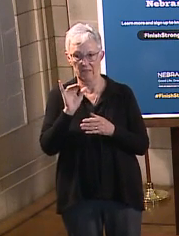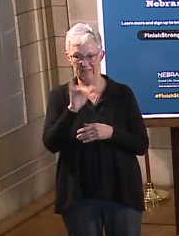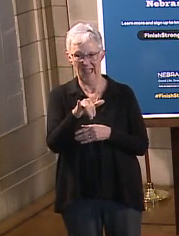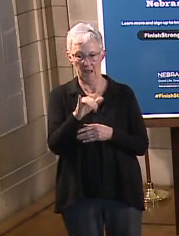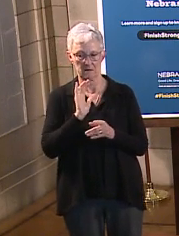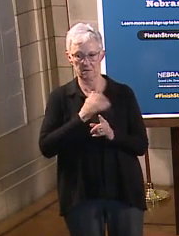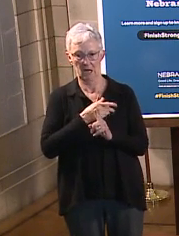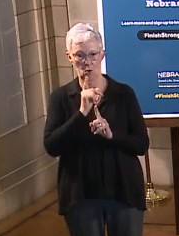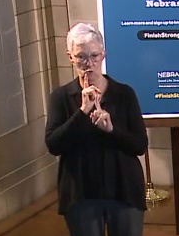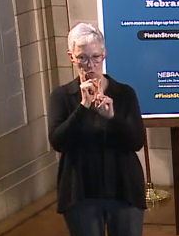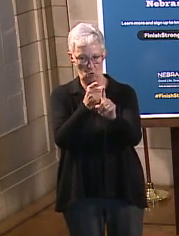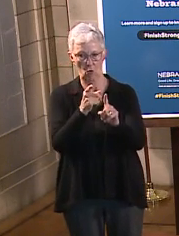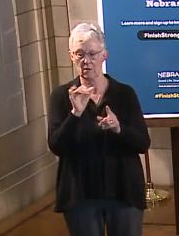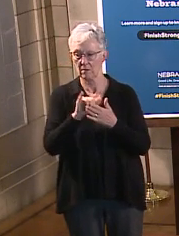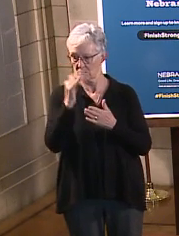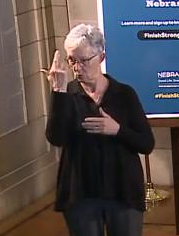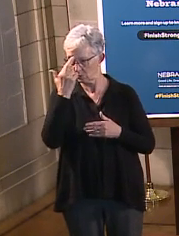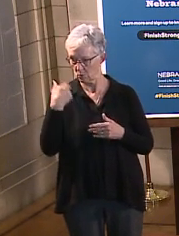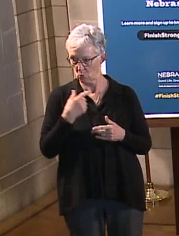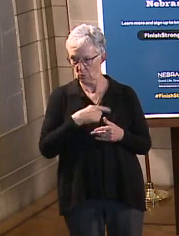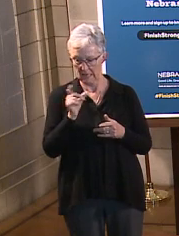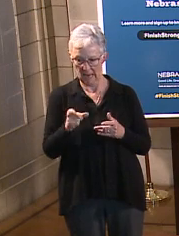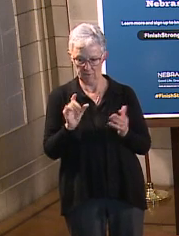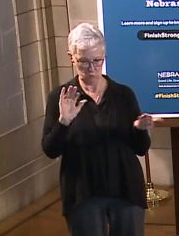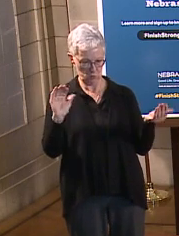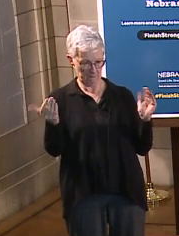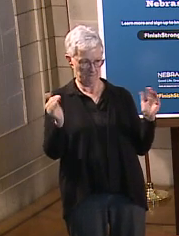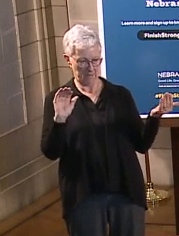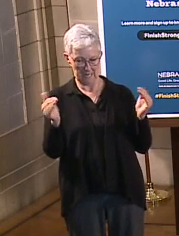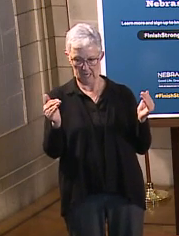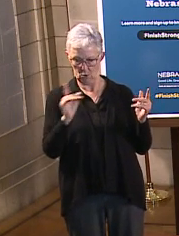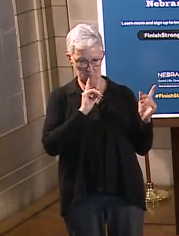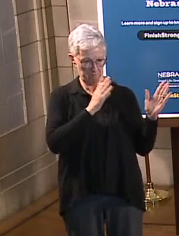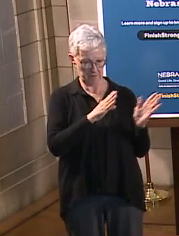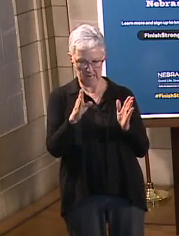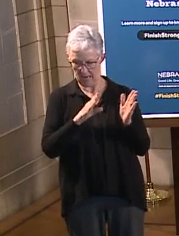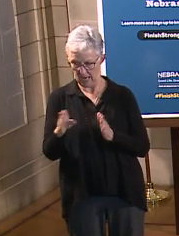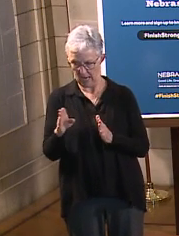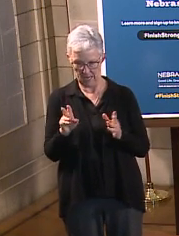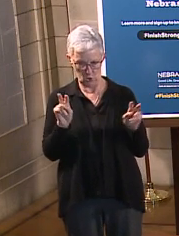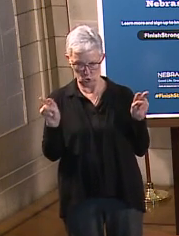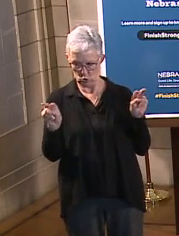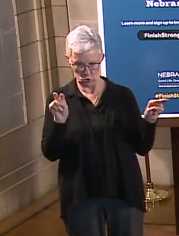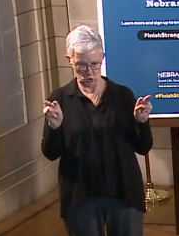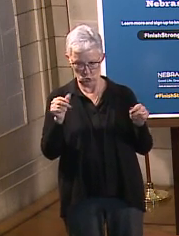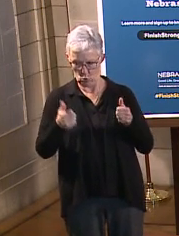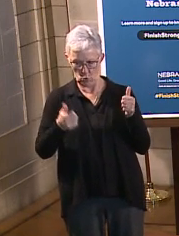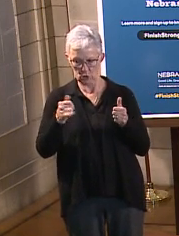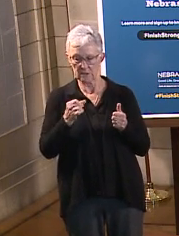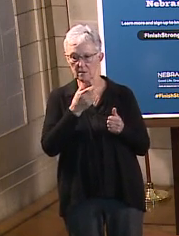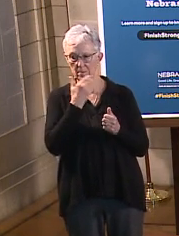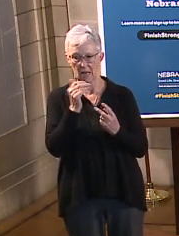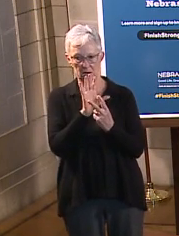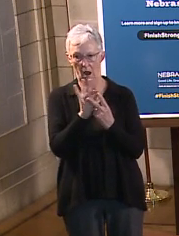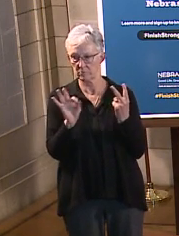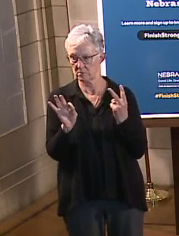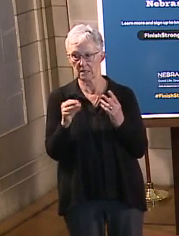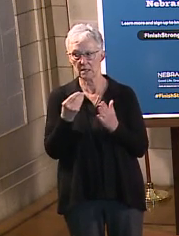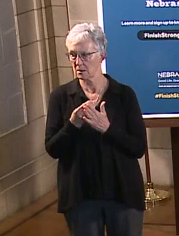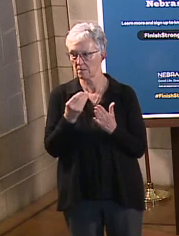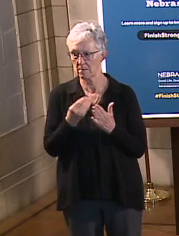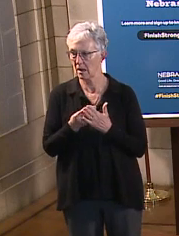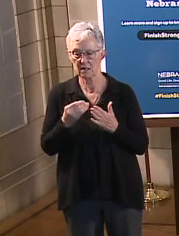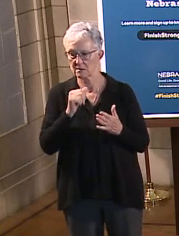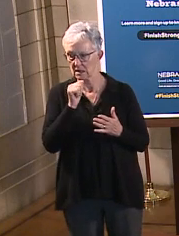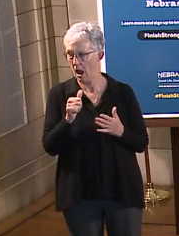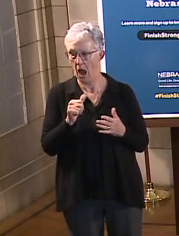doing some of the planning around that. But as Martha indicated, the money has not been appropriate to actually do the